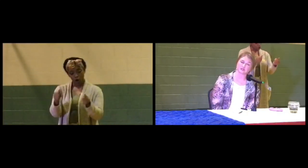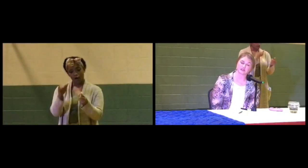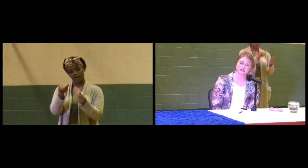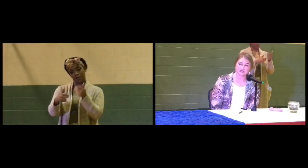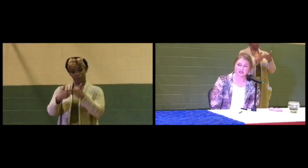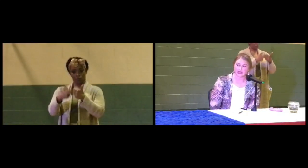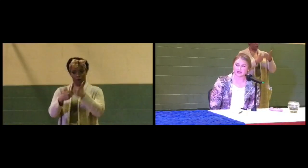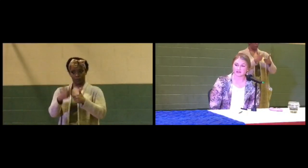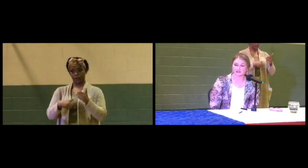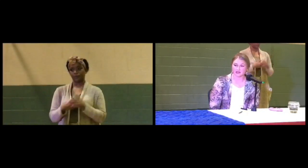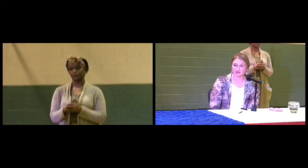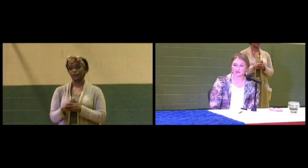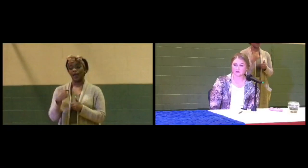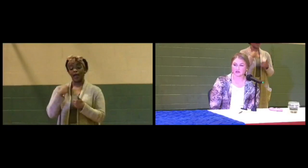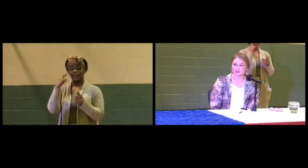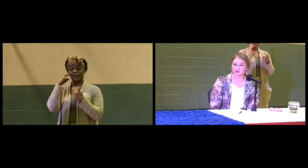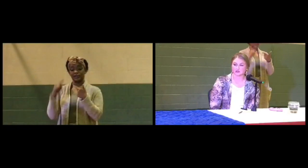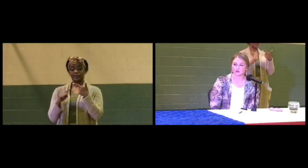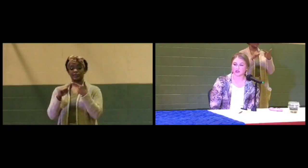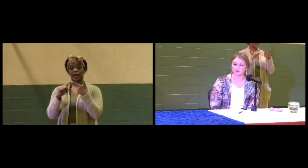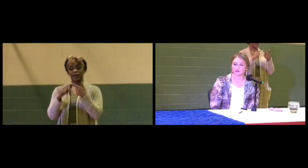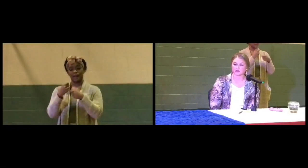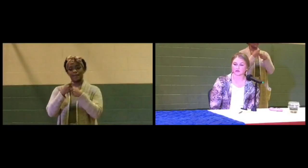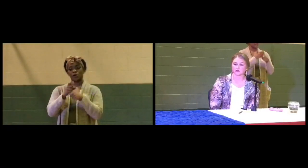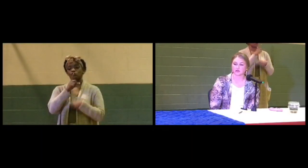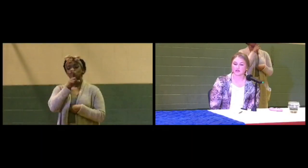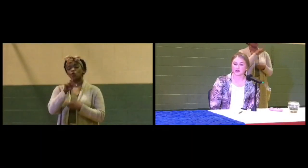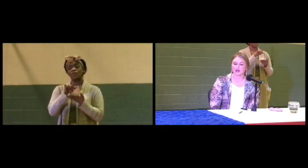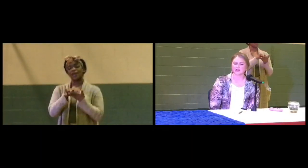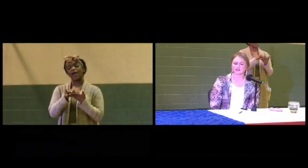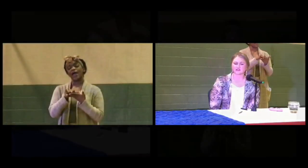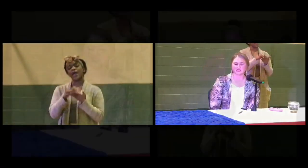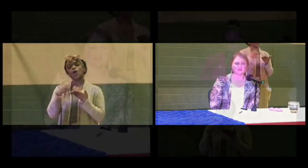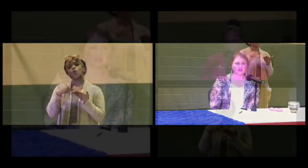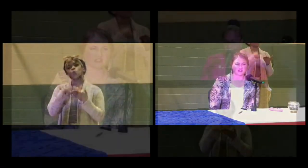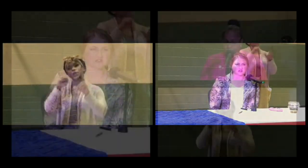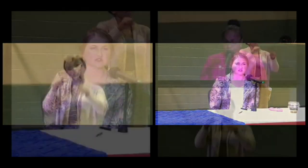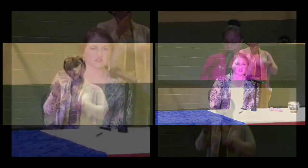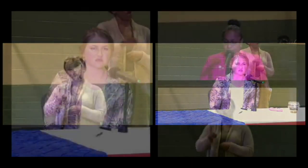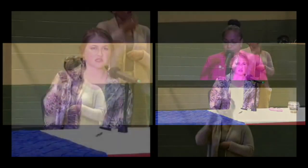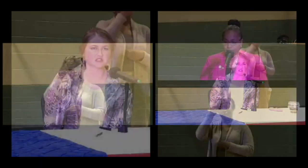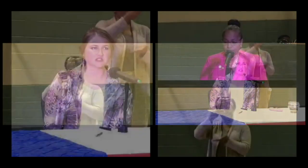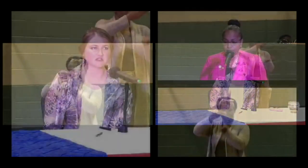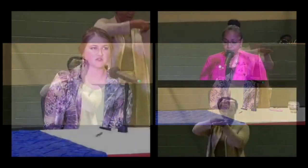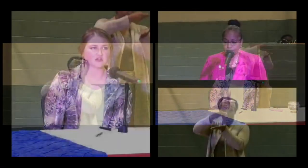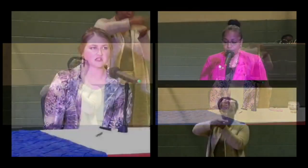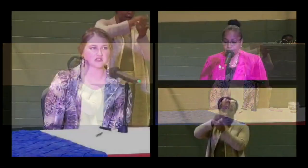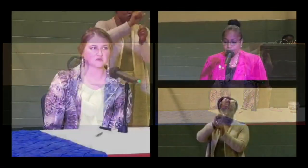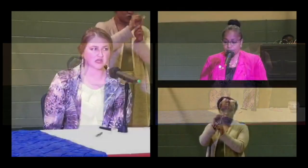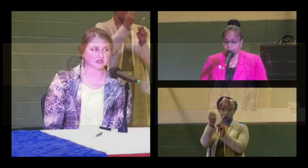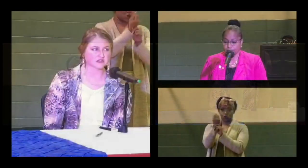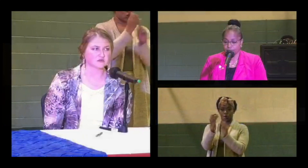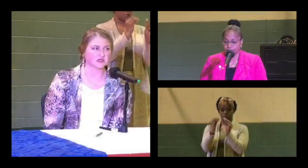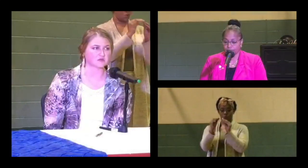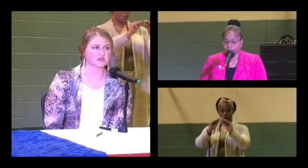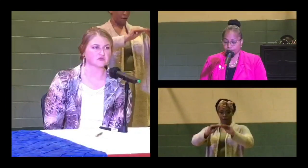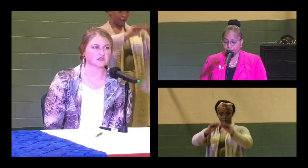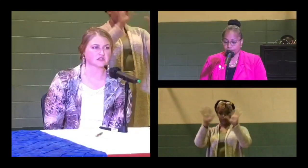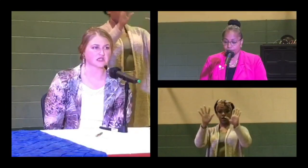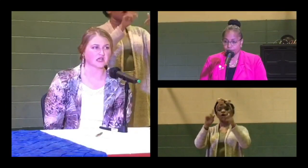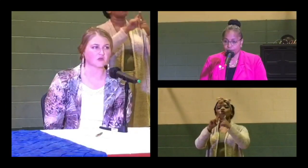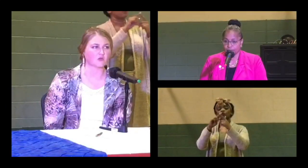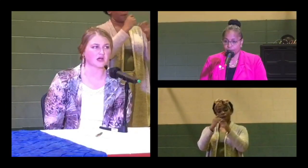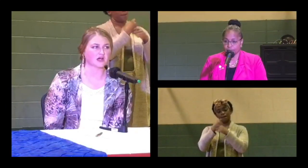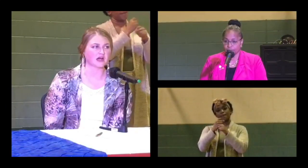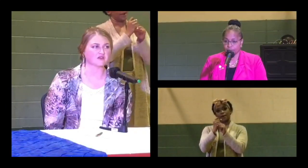a solution. I think secondly, making sure that we're able to understand the financial situation in a very clear manner to be able to